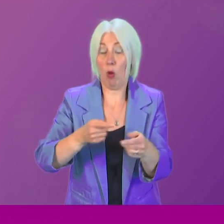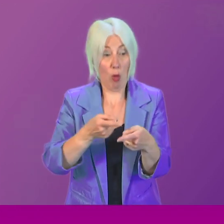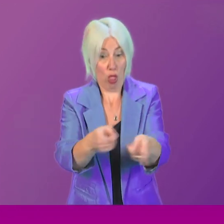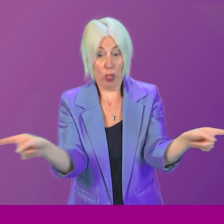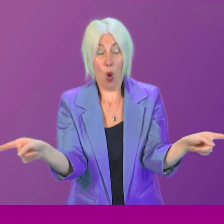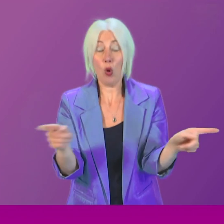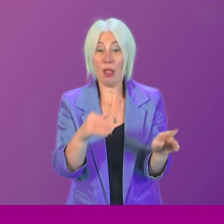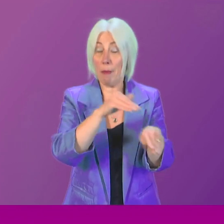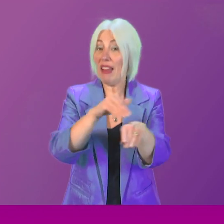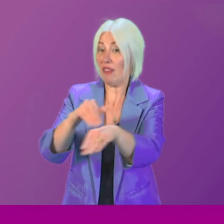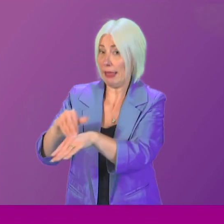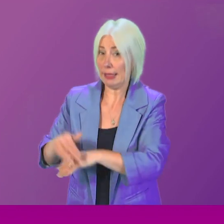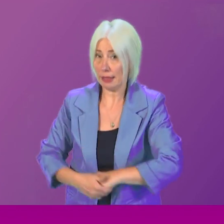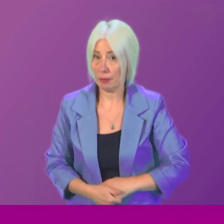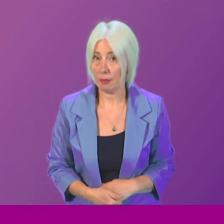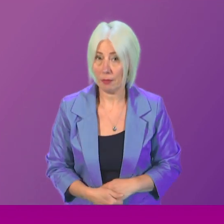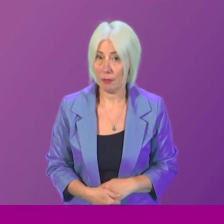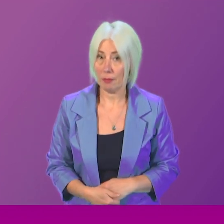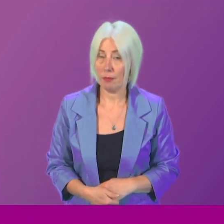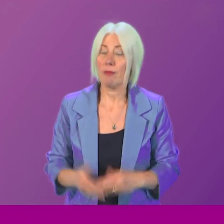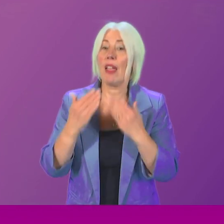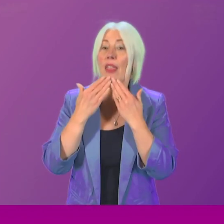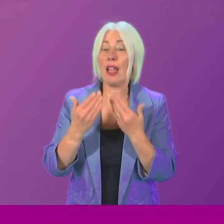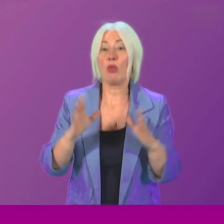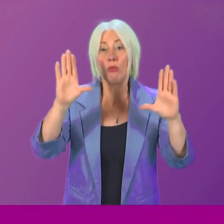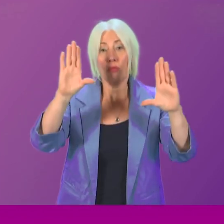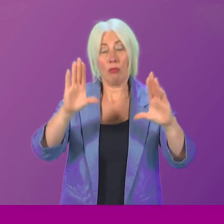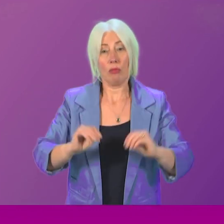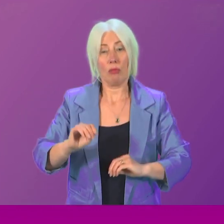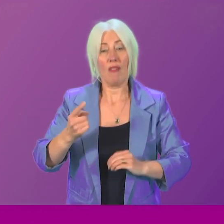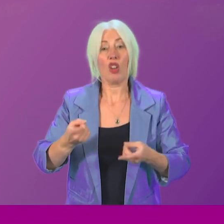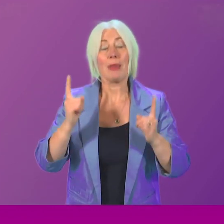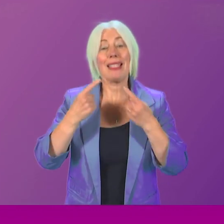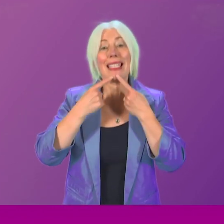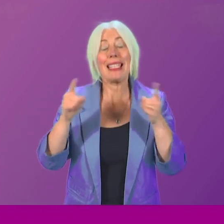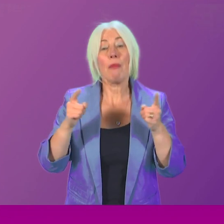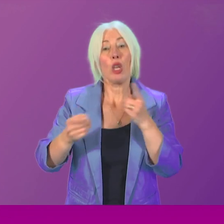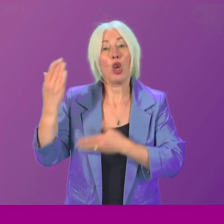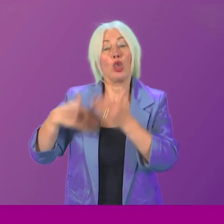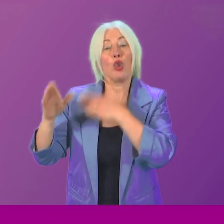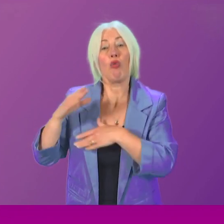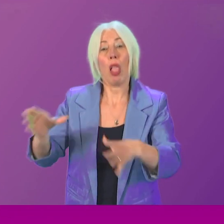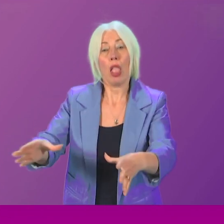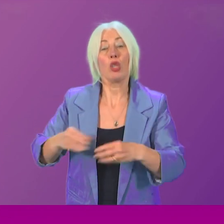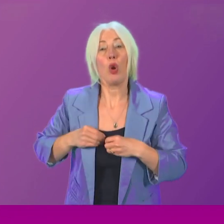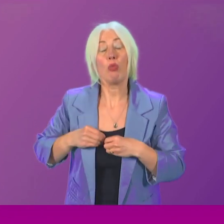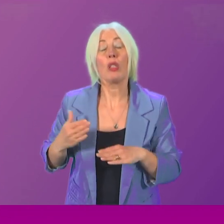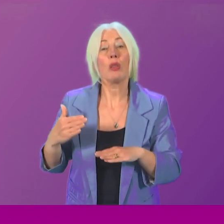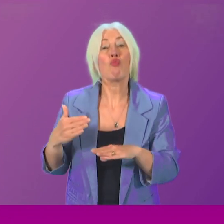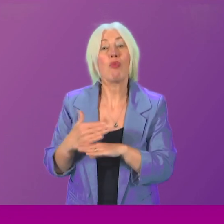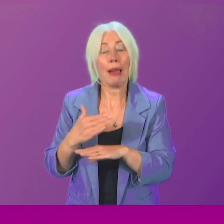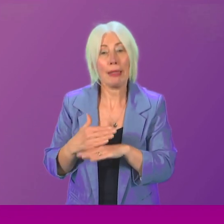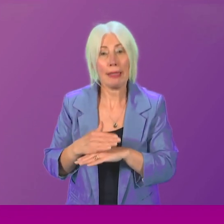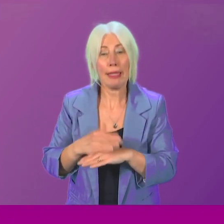impacted by these practices Thank you That concludes the First Minister's statement on historical adoption practices and we will